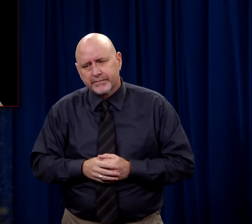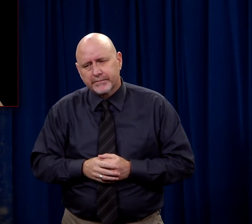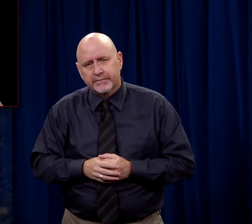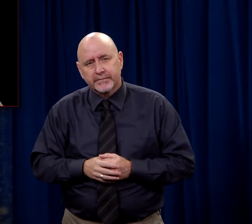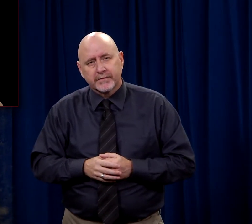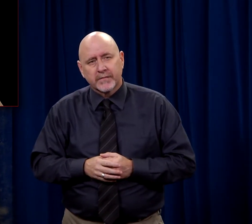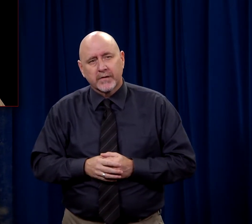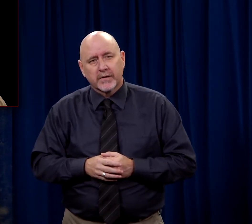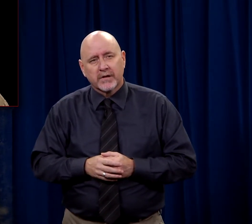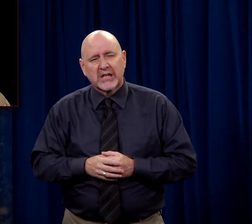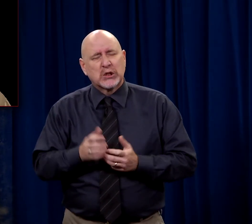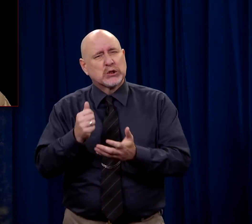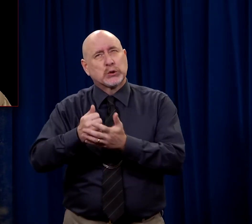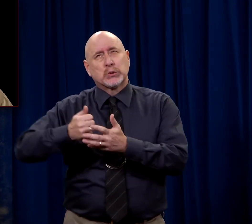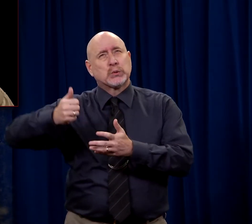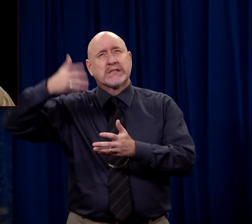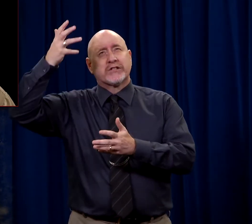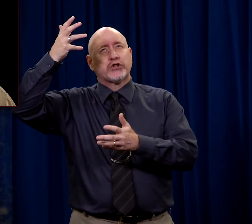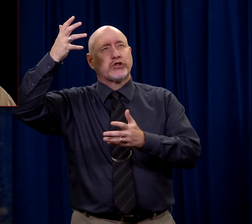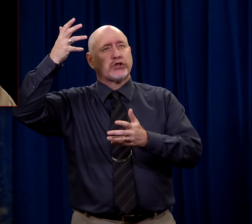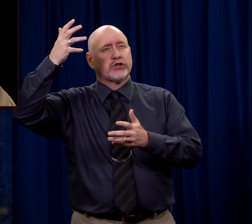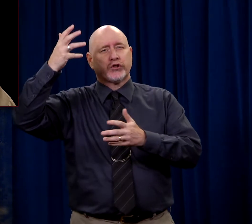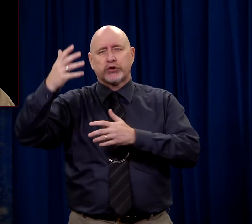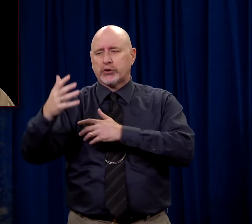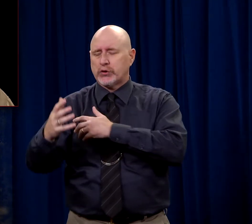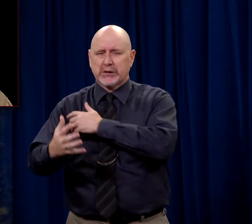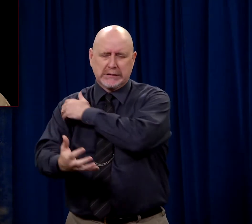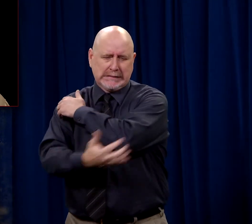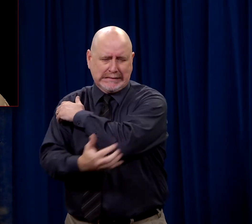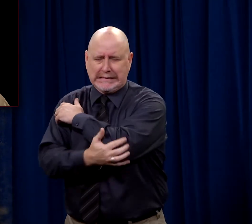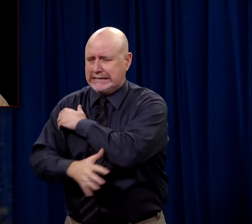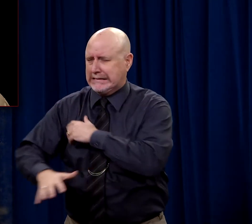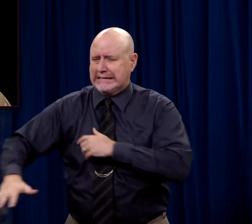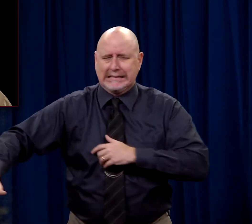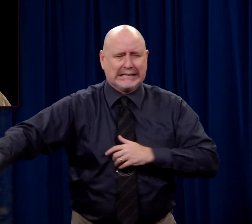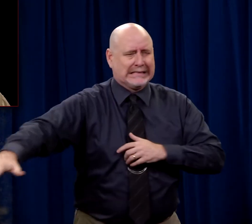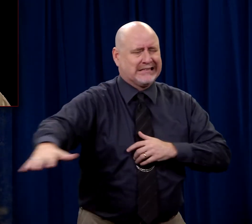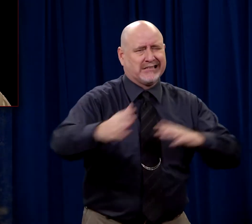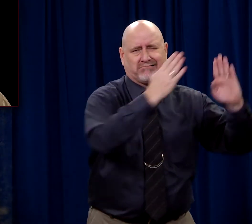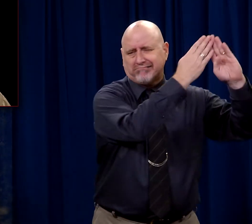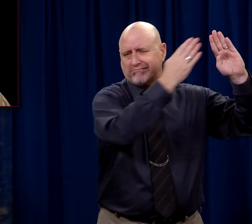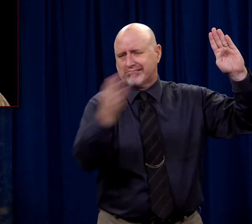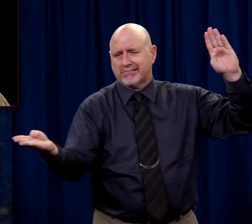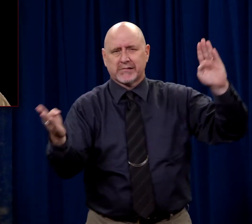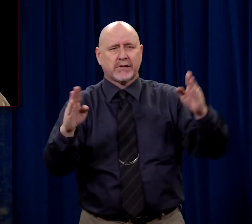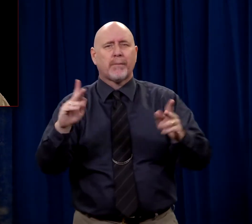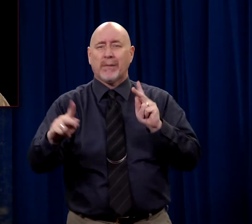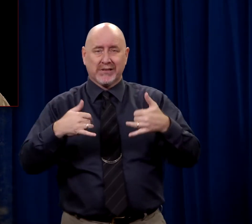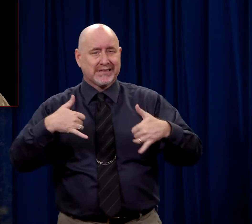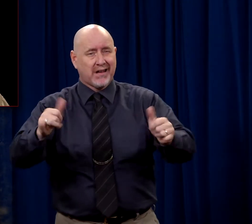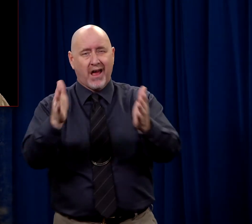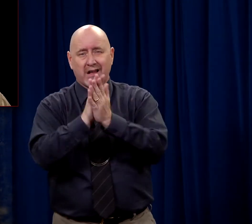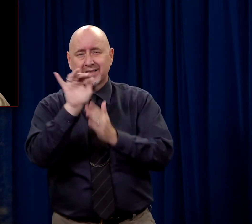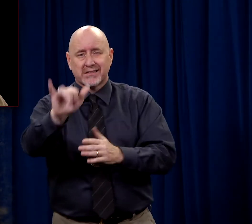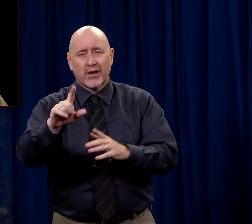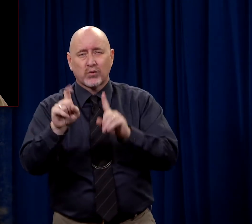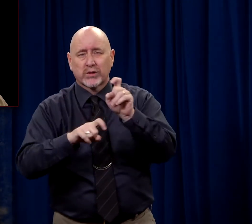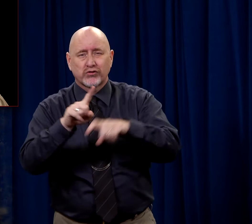From the ivory palaces of the wealthy to the ghettos that line the streets of cities today, people are asking the same